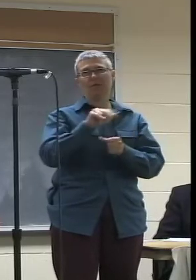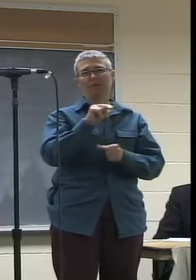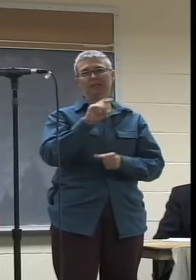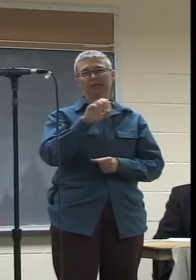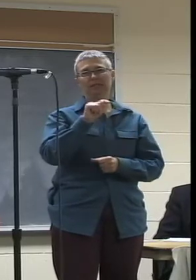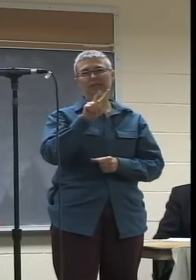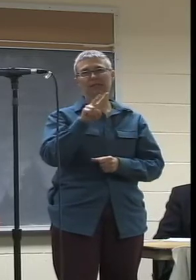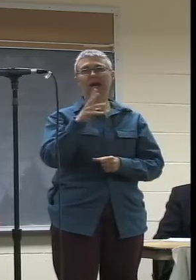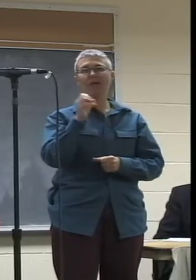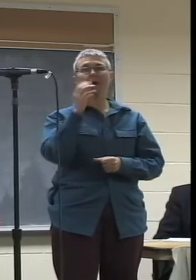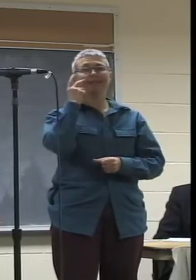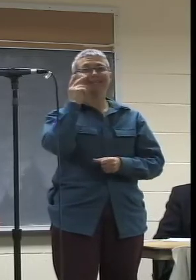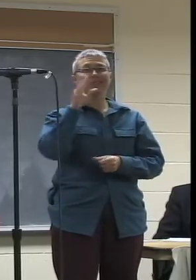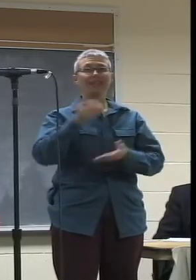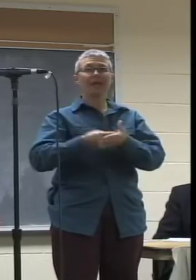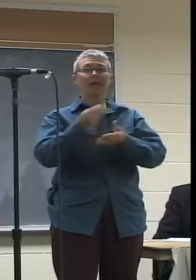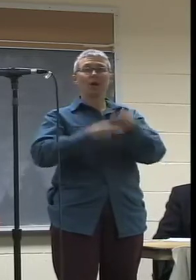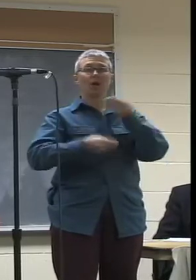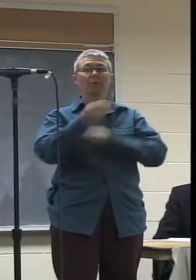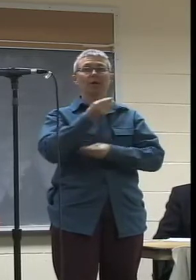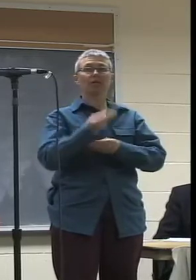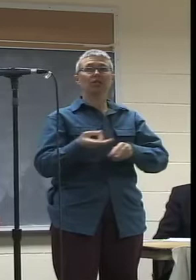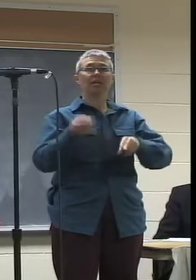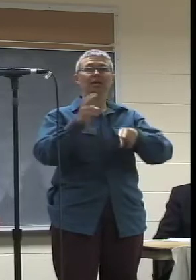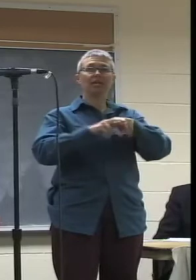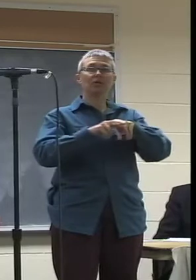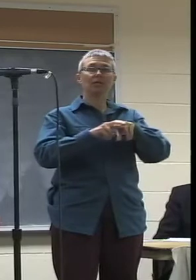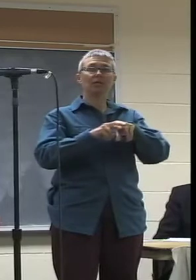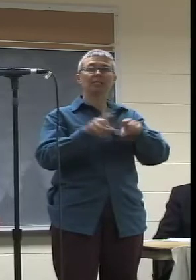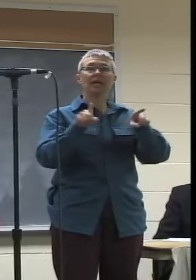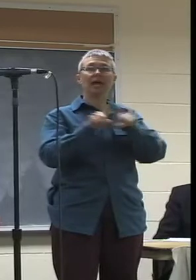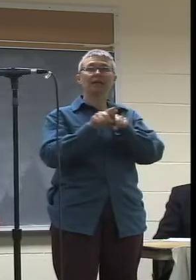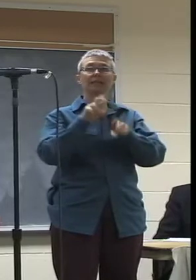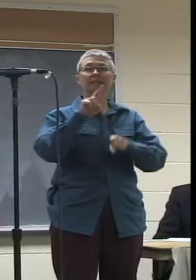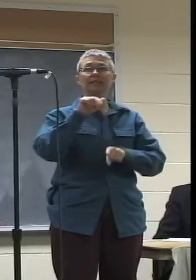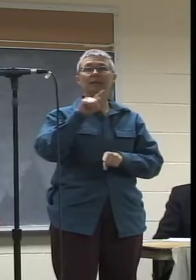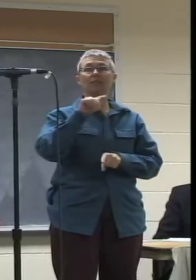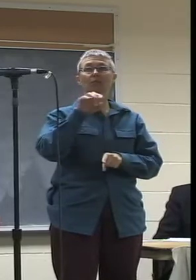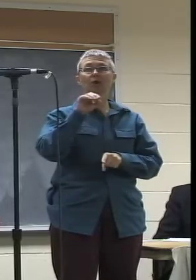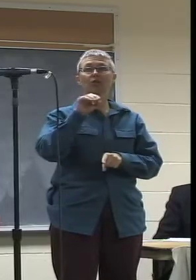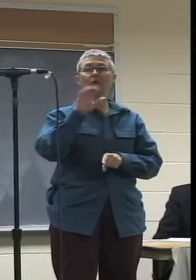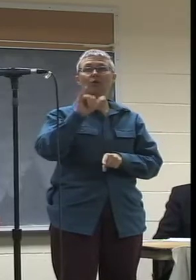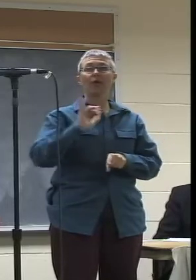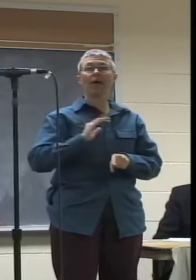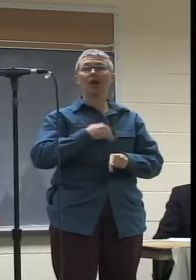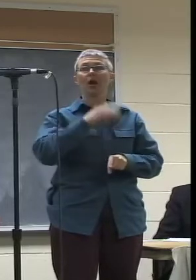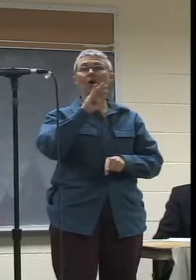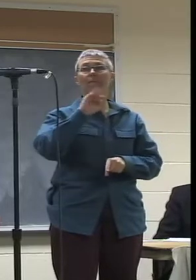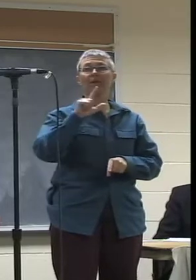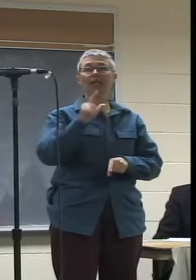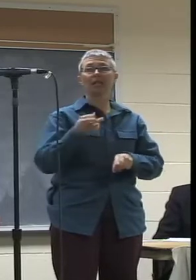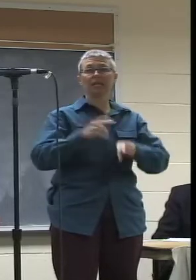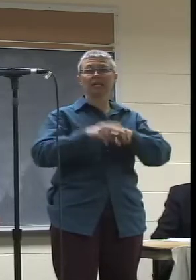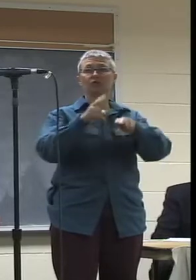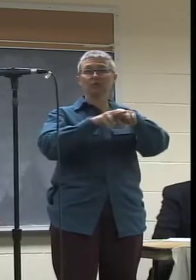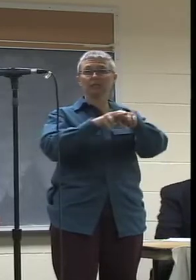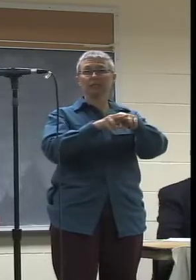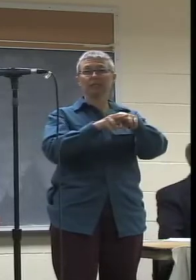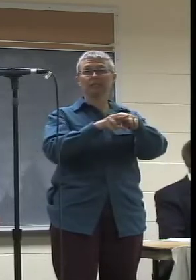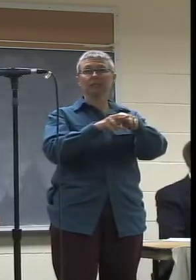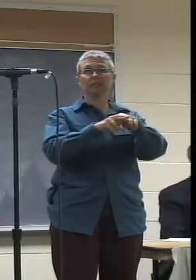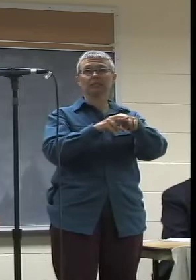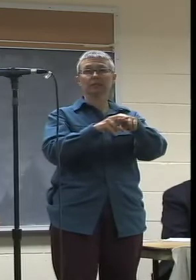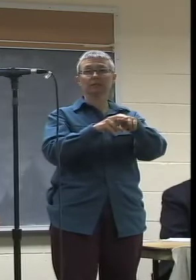see their budget increase by the same ratio that our bill has been increasing. And I would also like to see their,